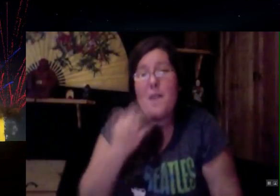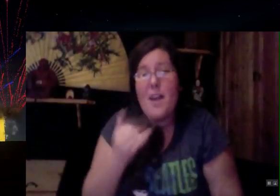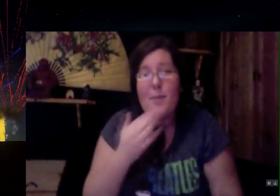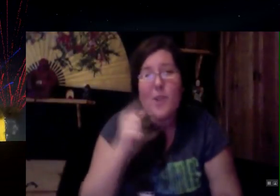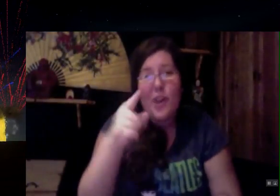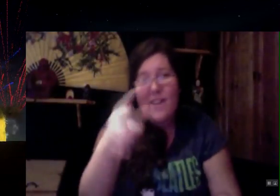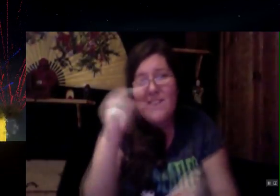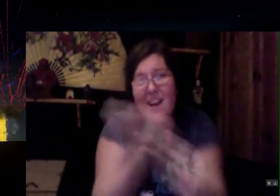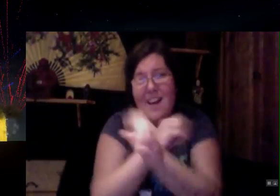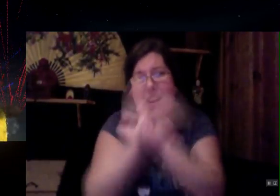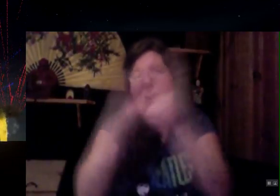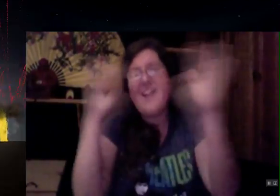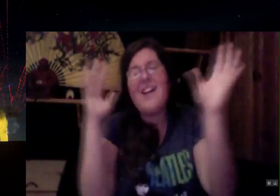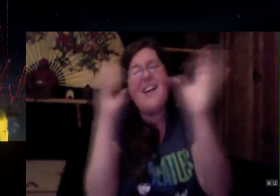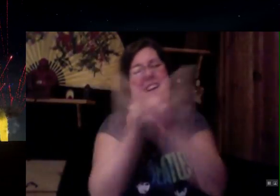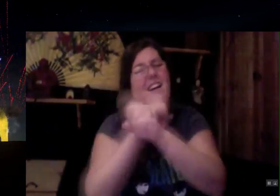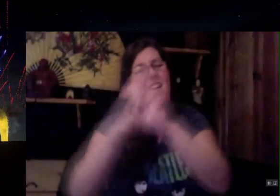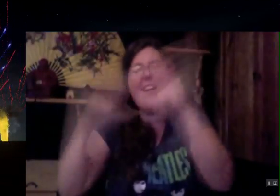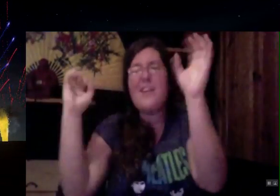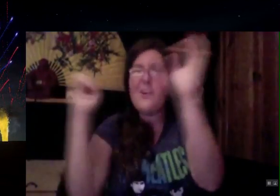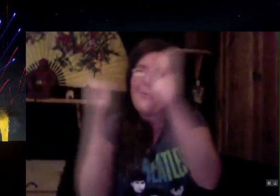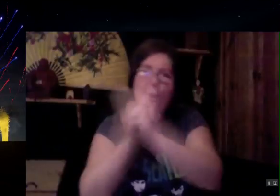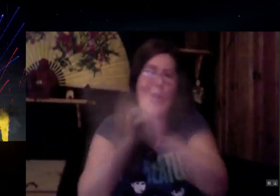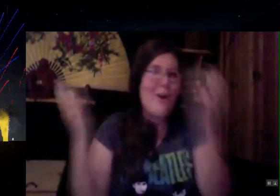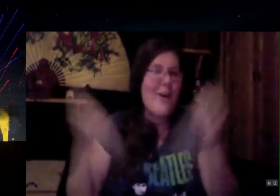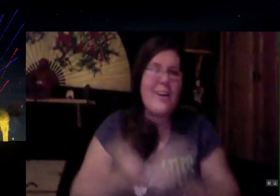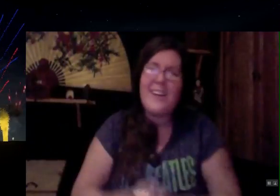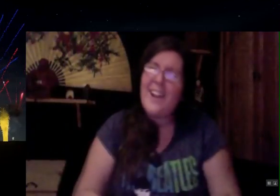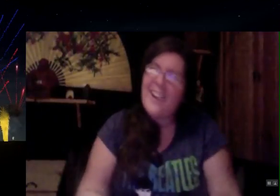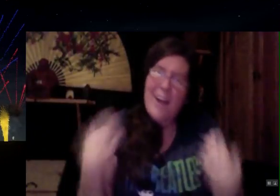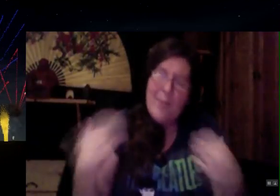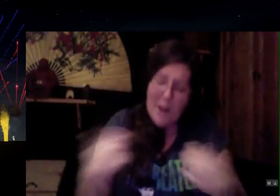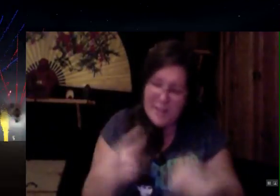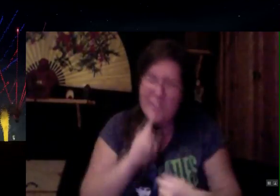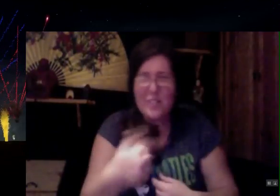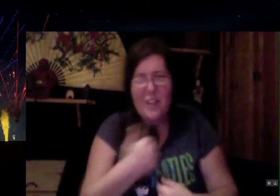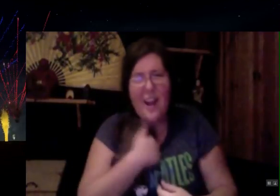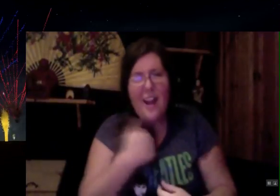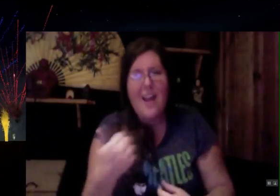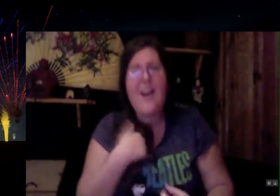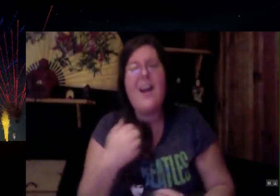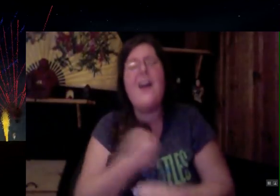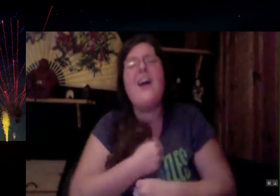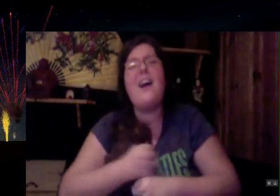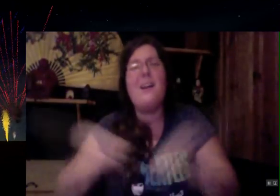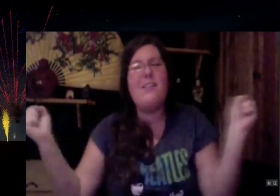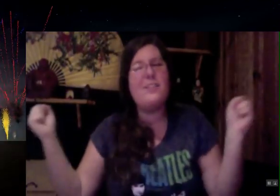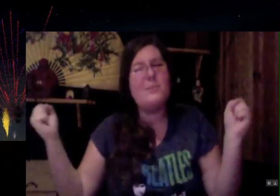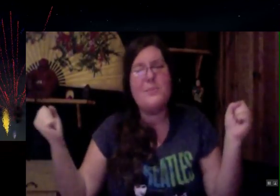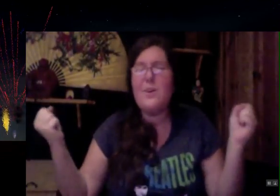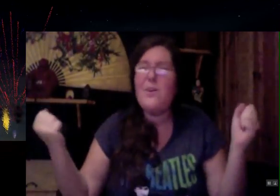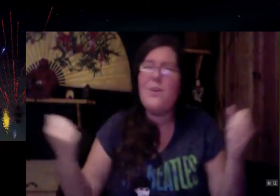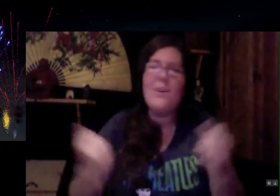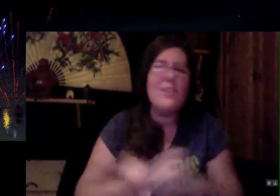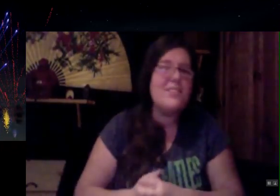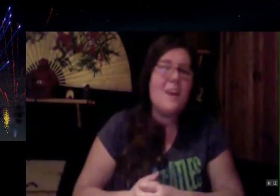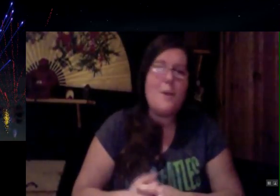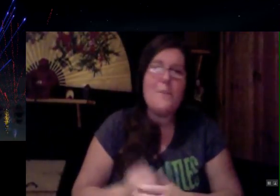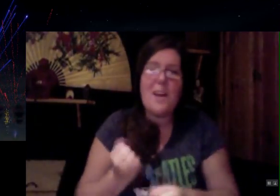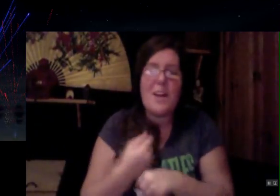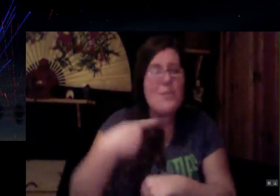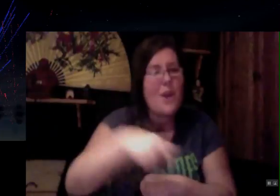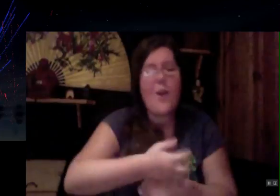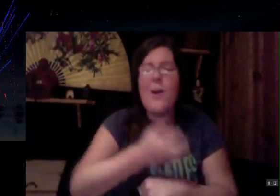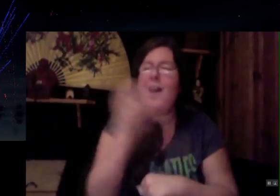Baby you're a firework. Come on let your colors burst.